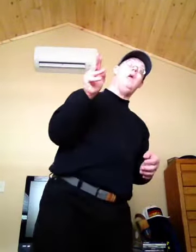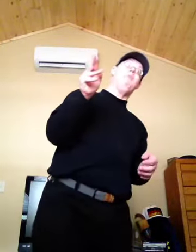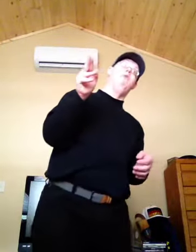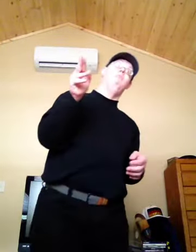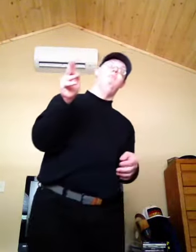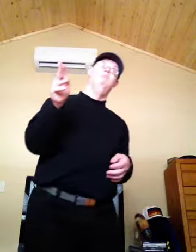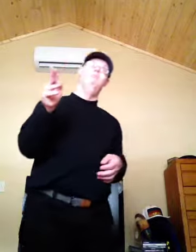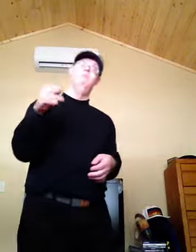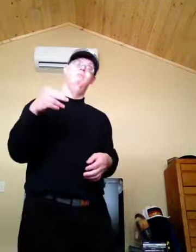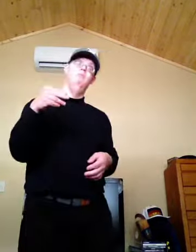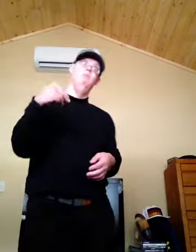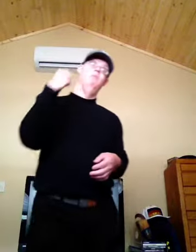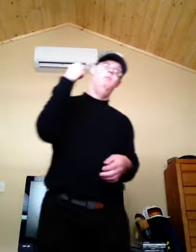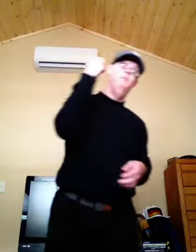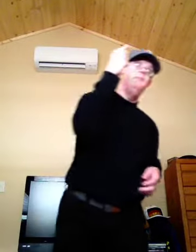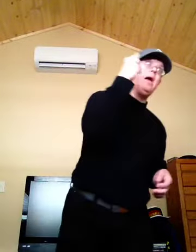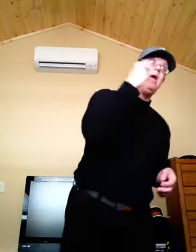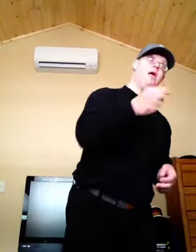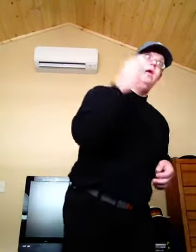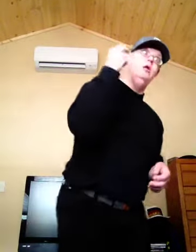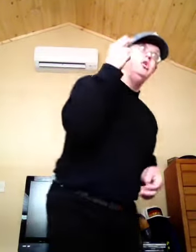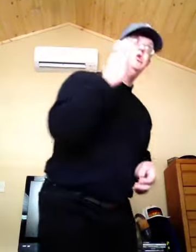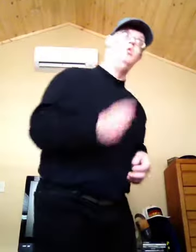April, May, and June.